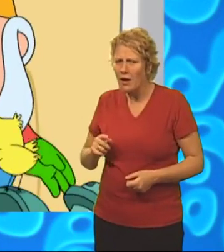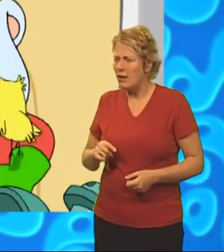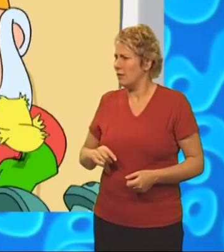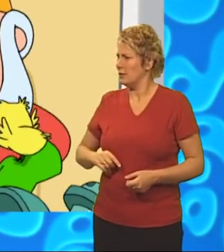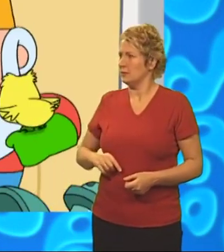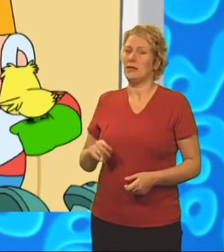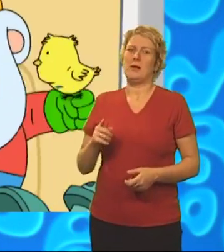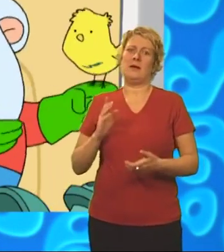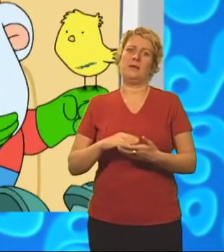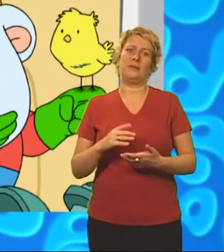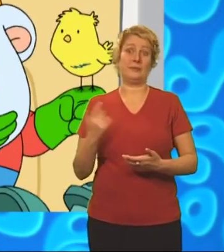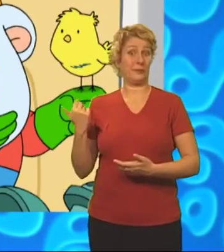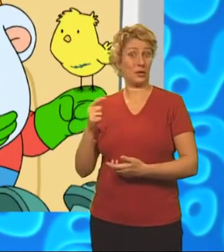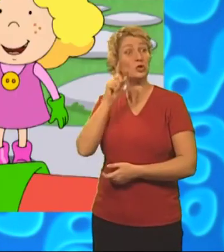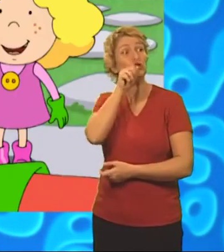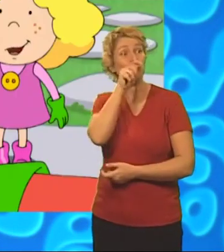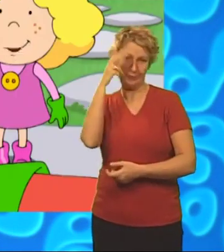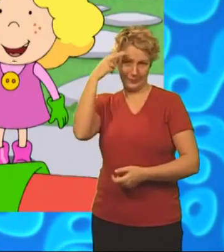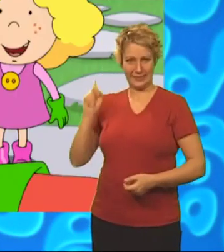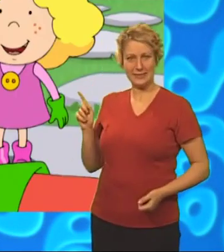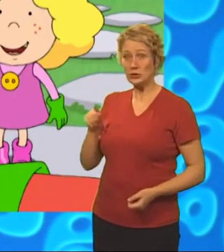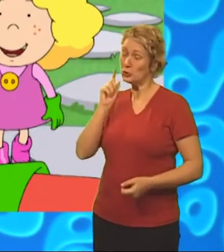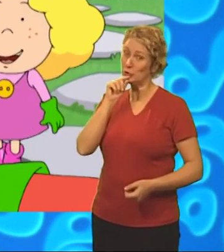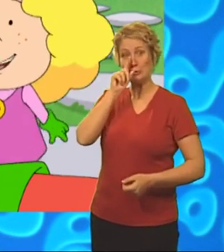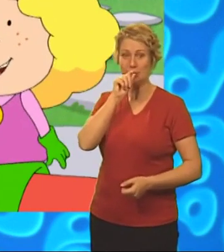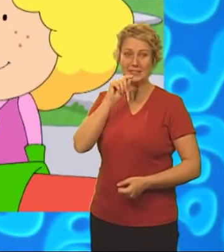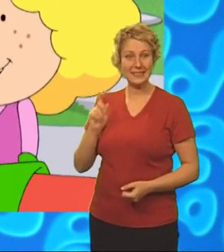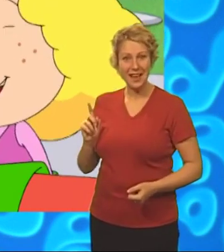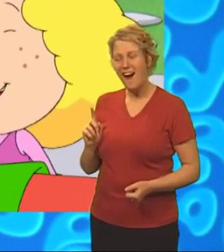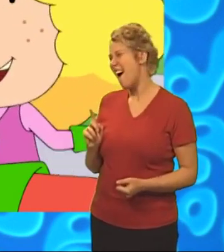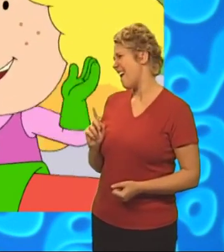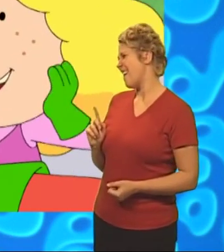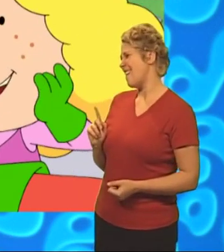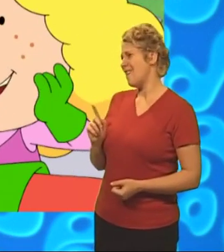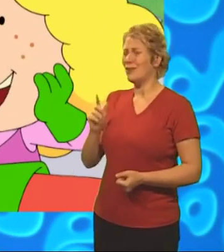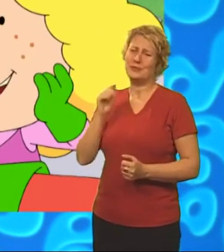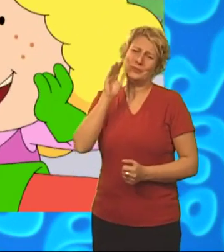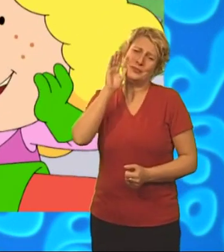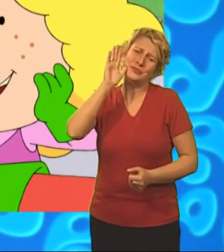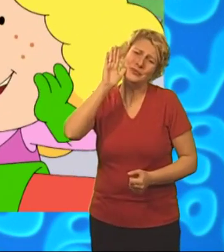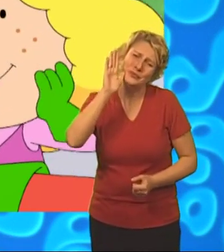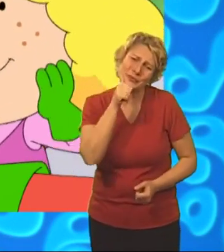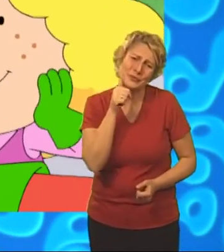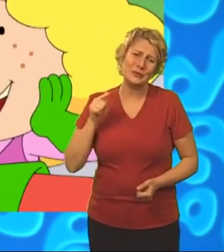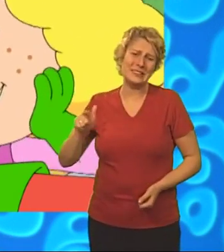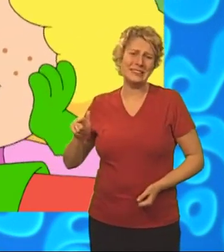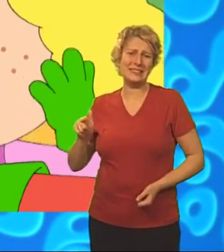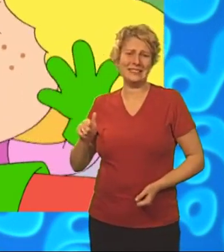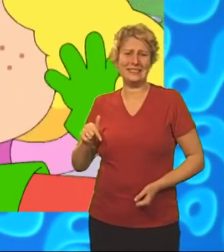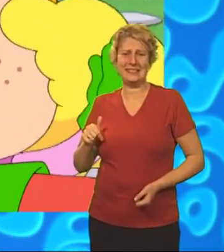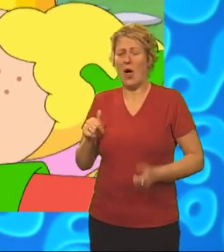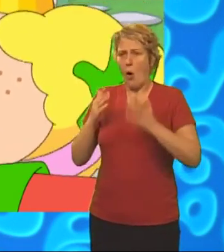Rosie, meet Chirpy. Chirpy? Oh, isn't he just the cutest?